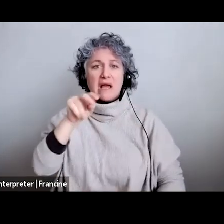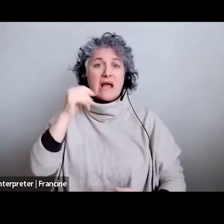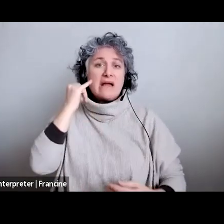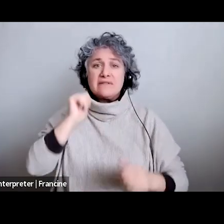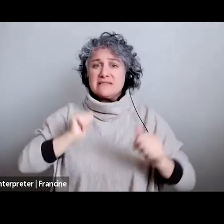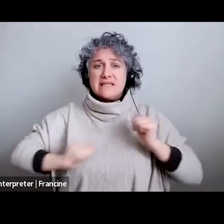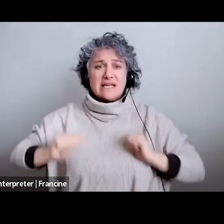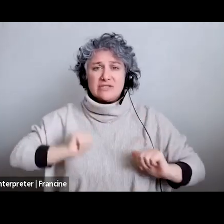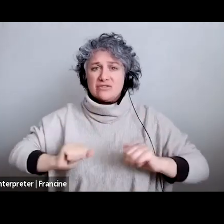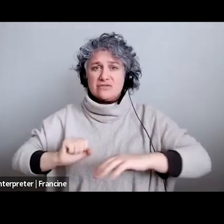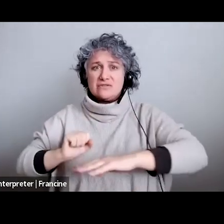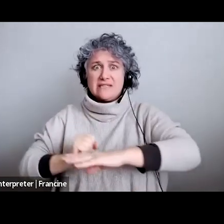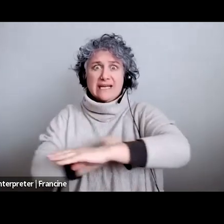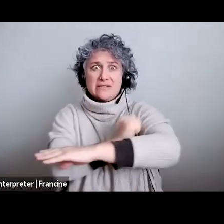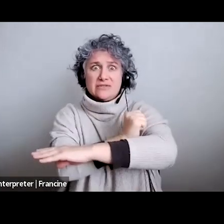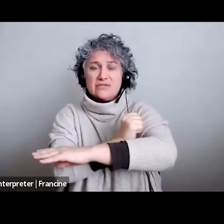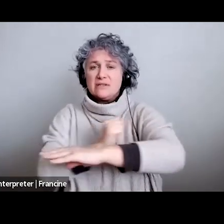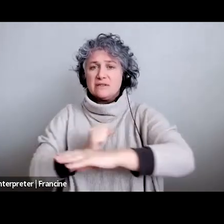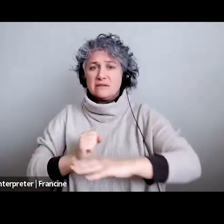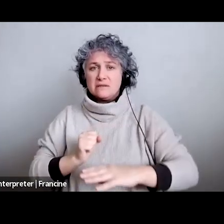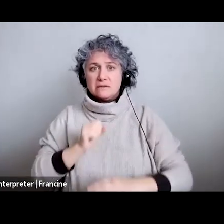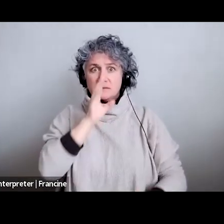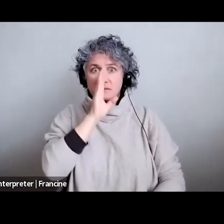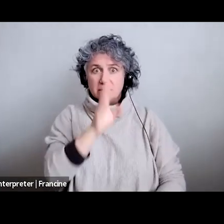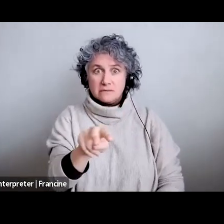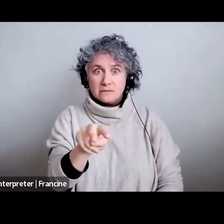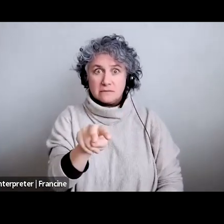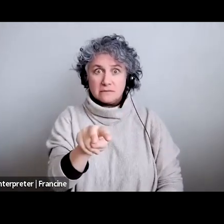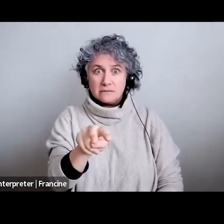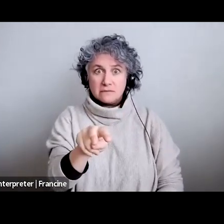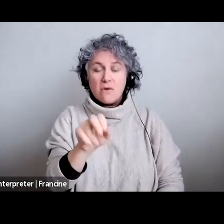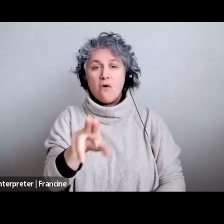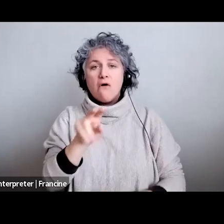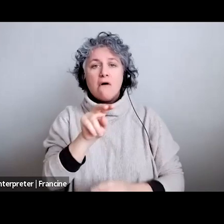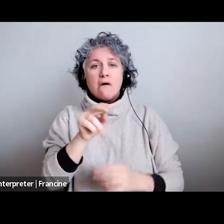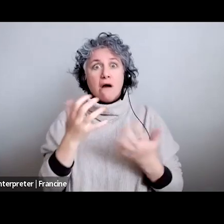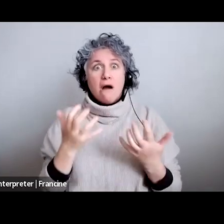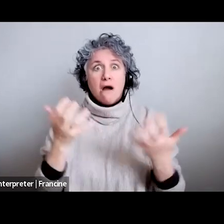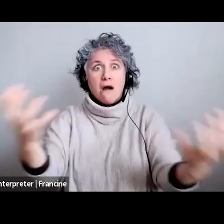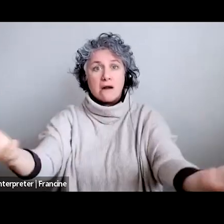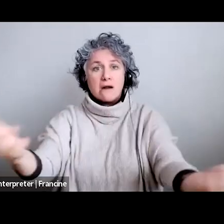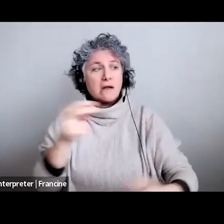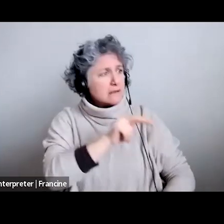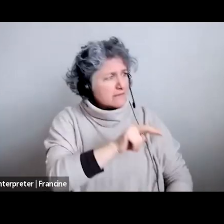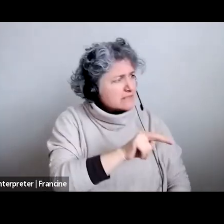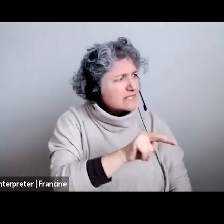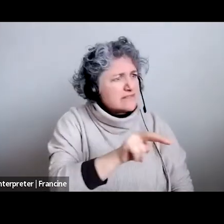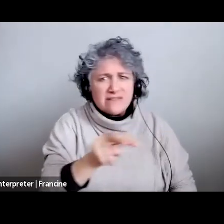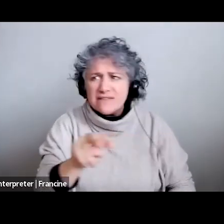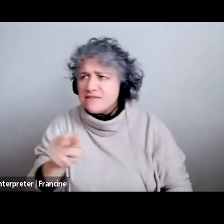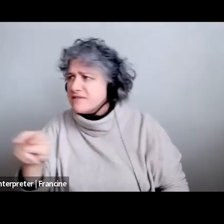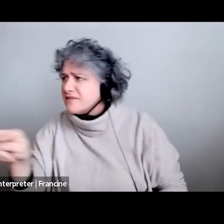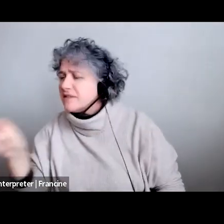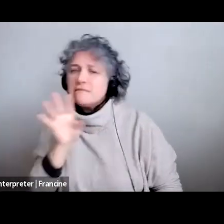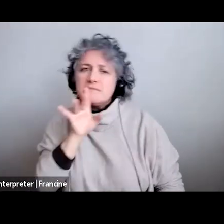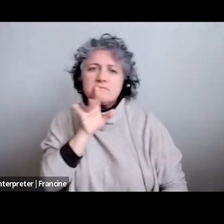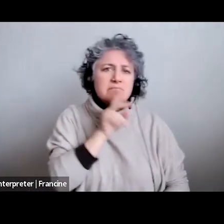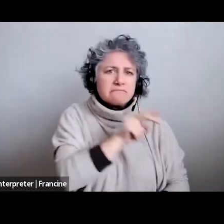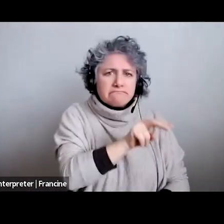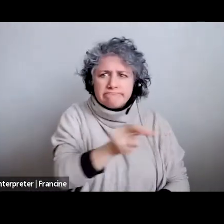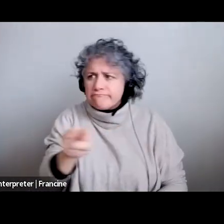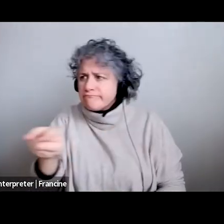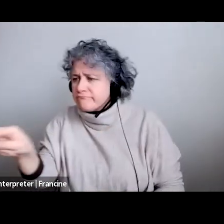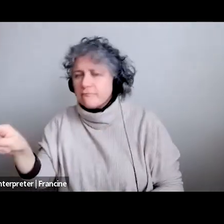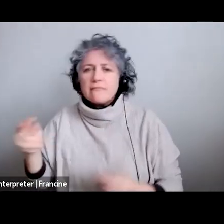the stage would you only do it straight to one spot or would you be thinking as you're putting across what you're